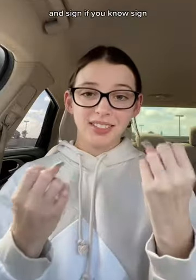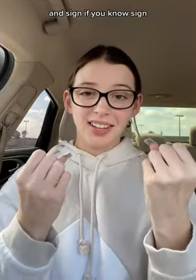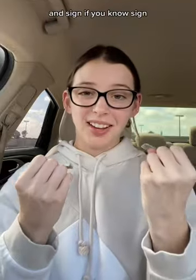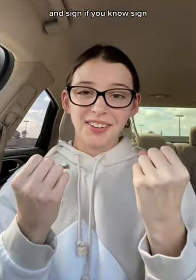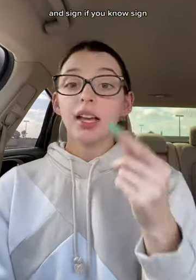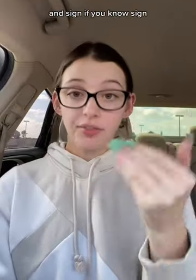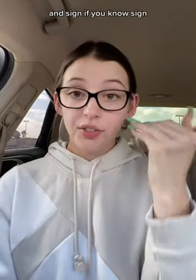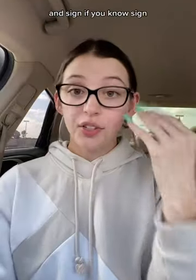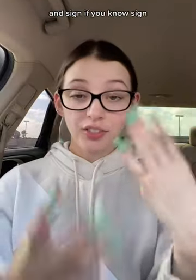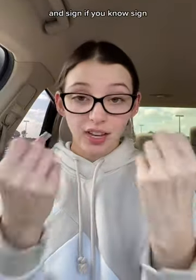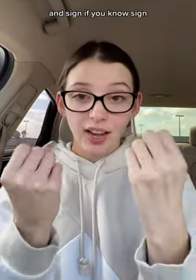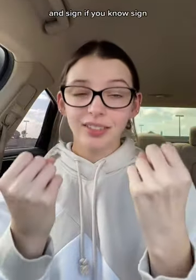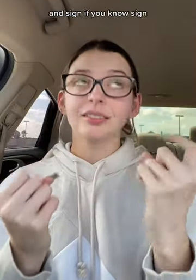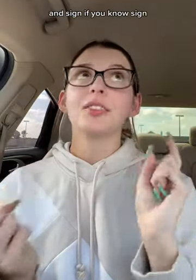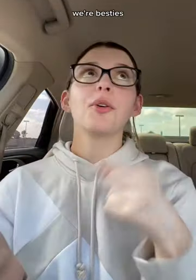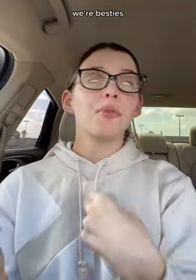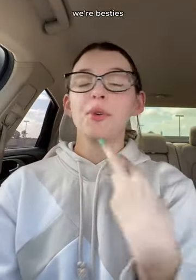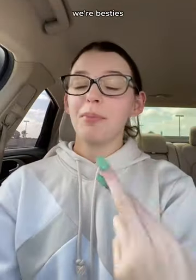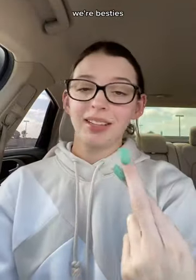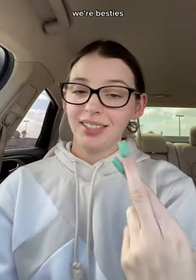sign. If you know sign we're besties.